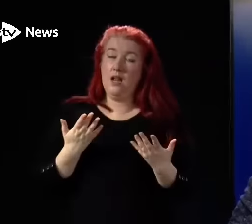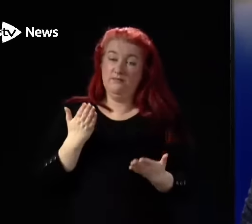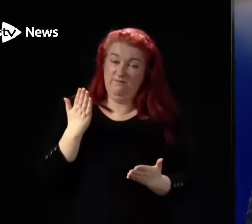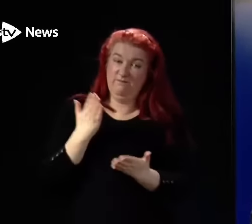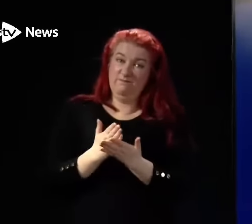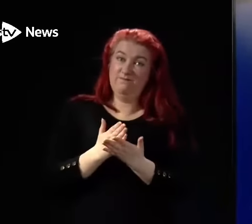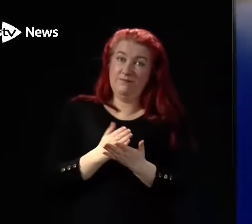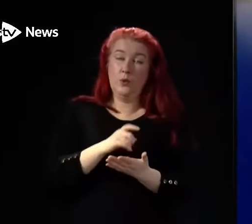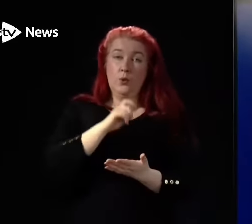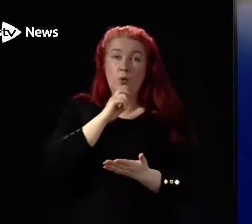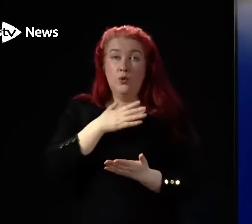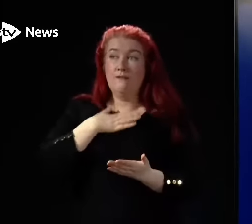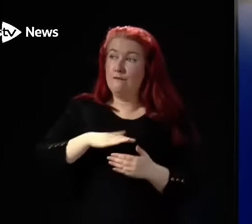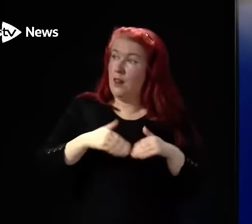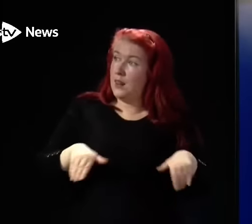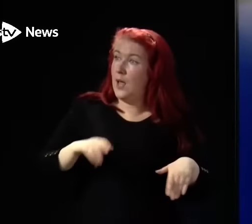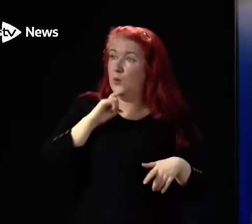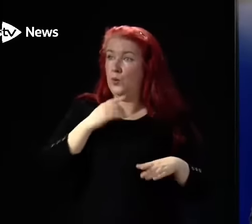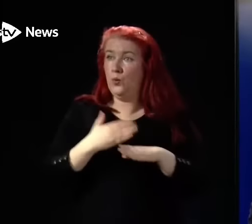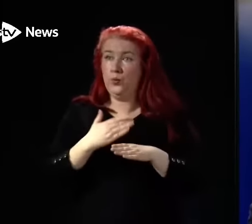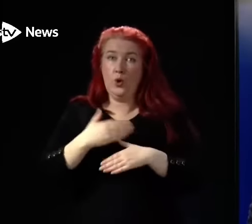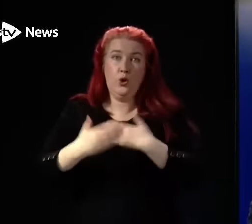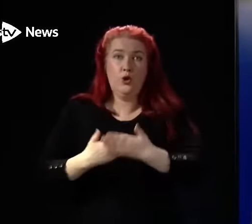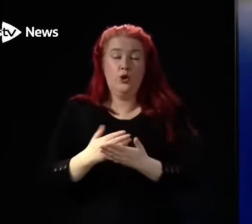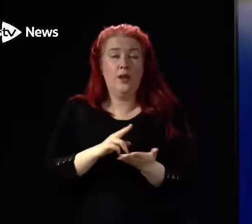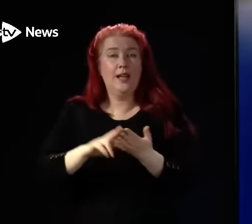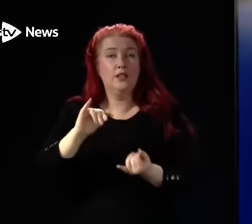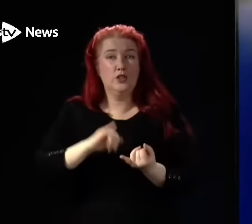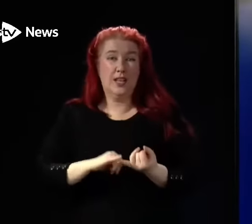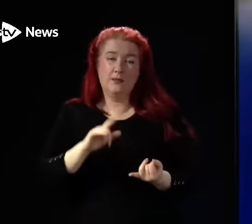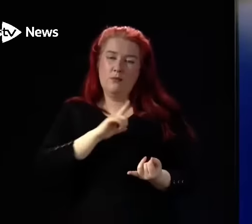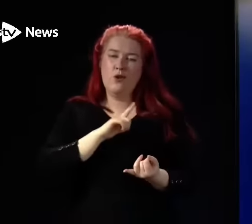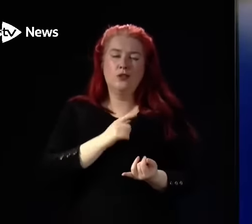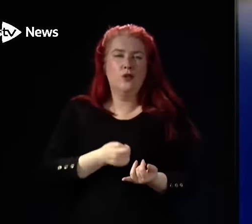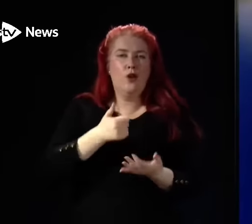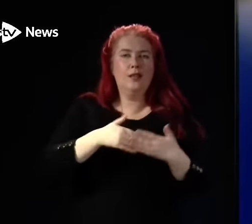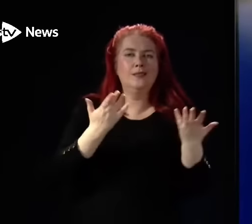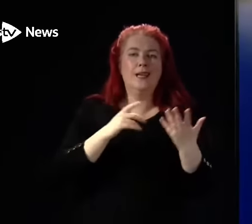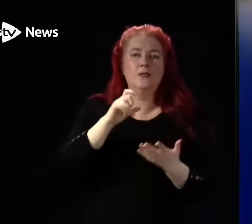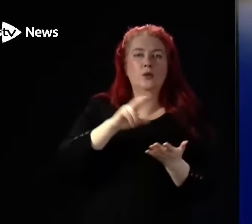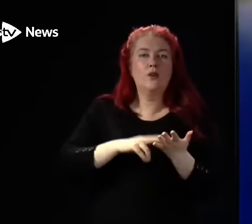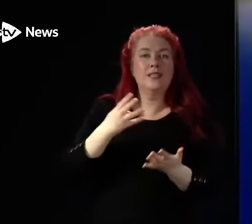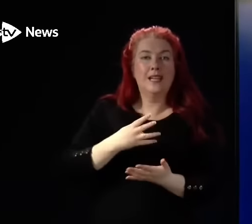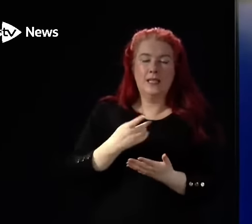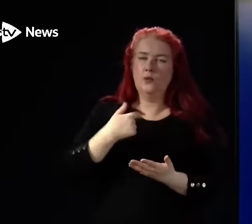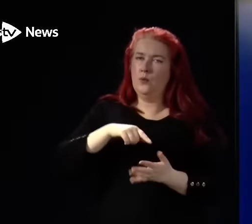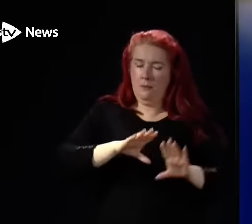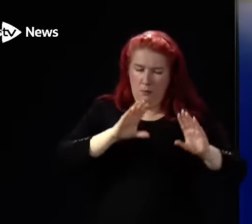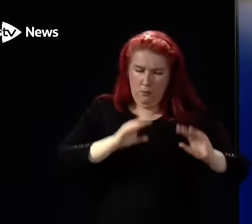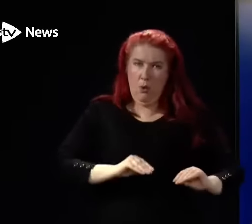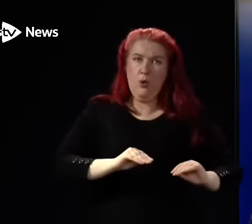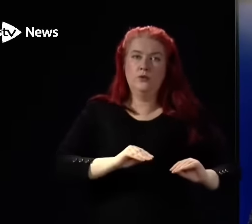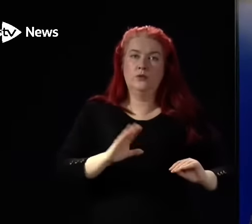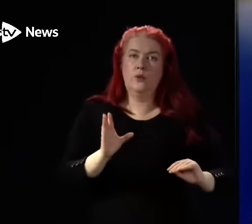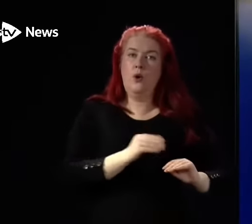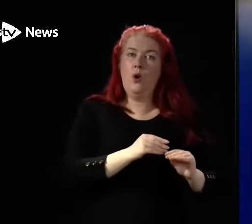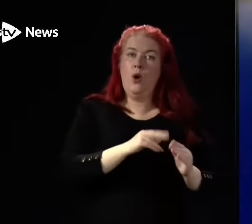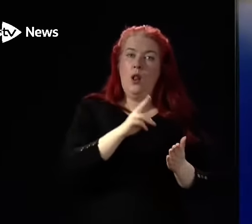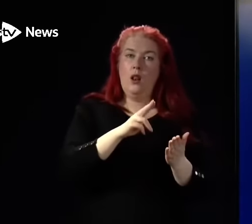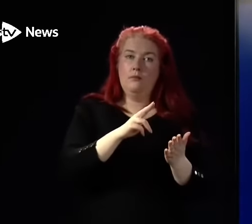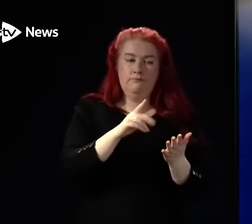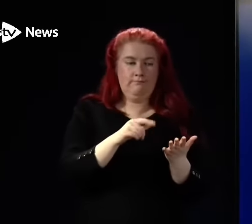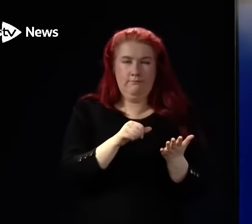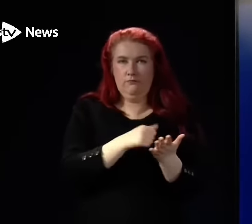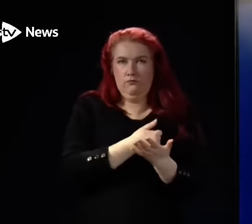those on the front line of our health service right now, because in the early days of COVID, of course, we did pause elective treatment as well as the